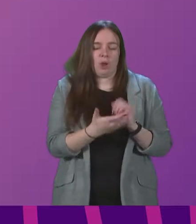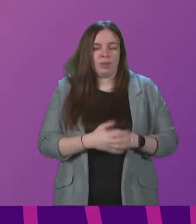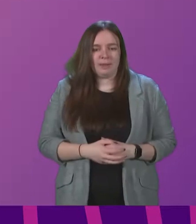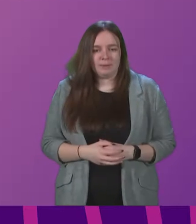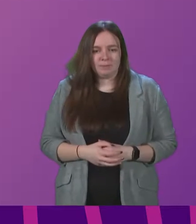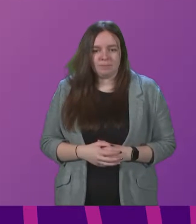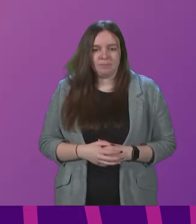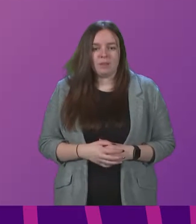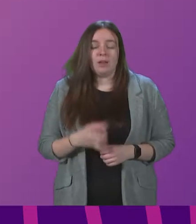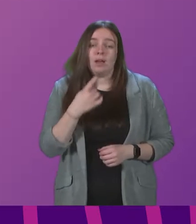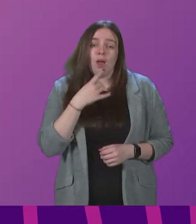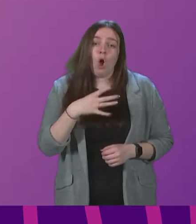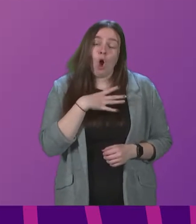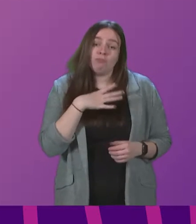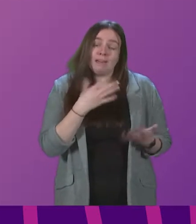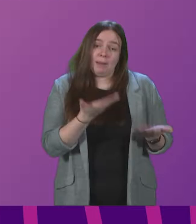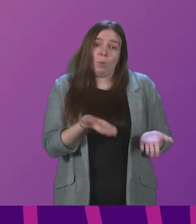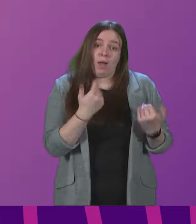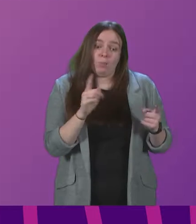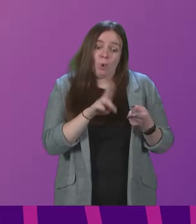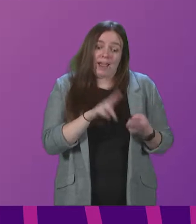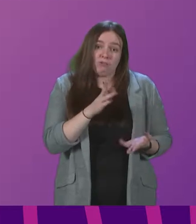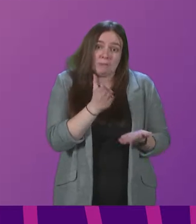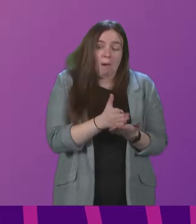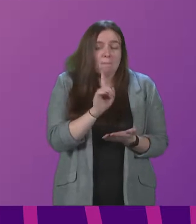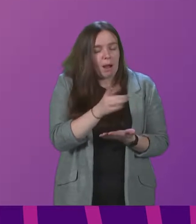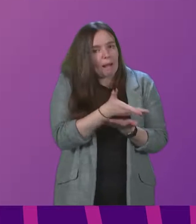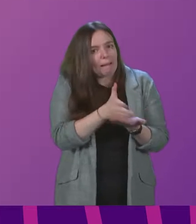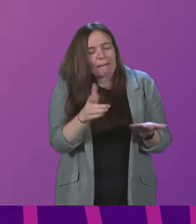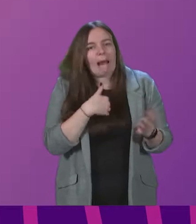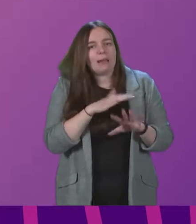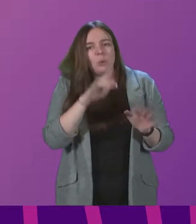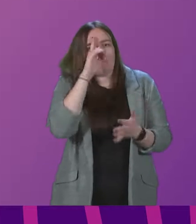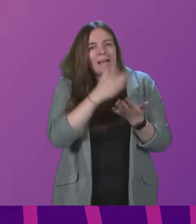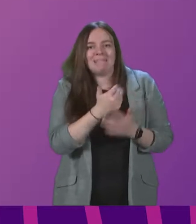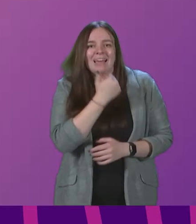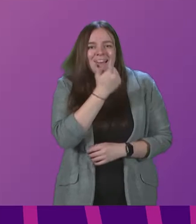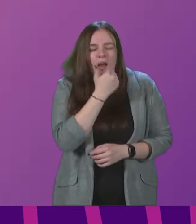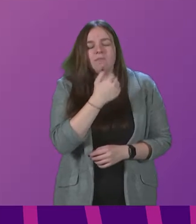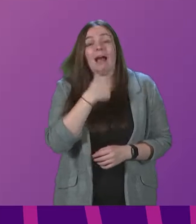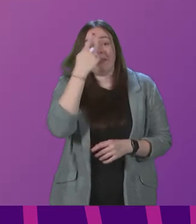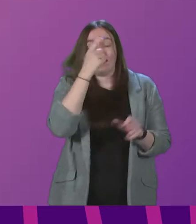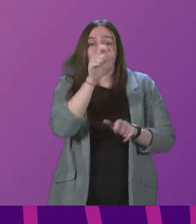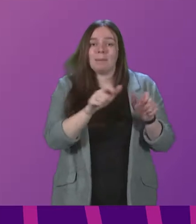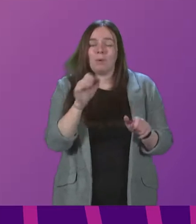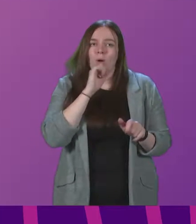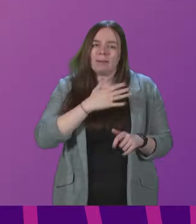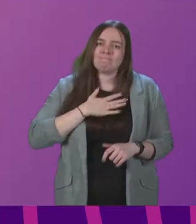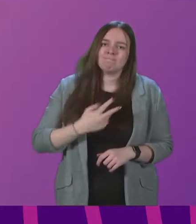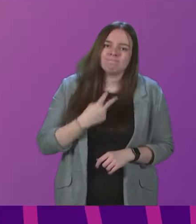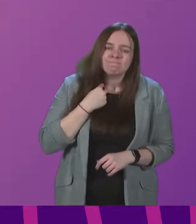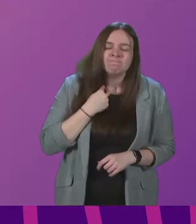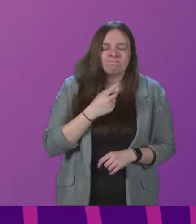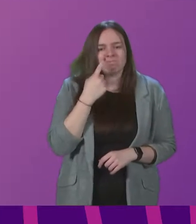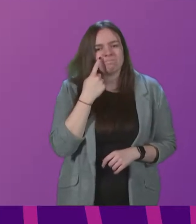I've already welcomed the increase that has taken place, but I've made clear that I don't believe it's enough. I think people will be dismayed to see Mr